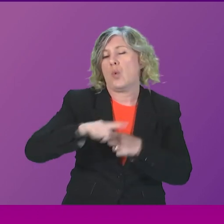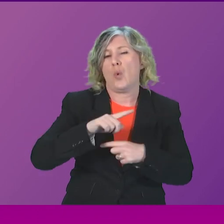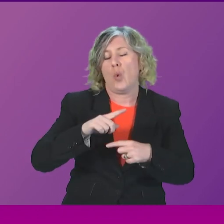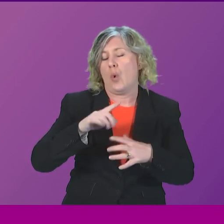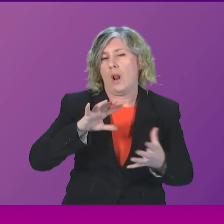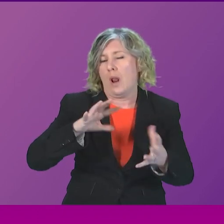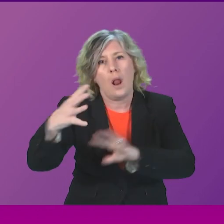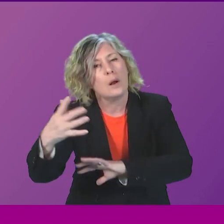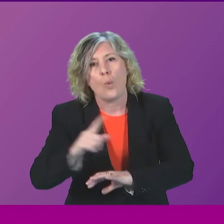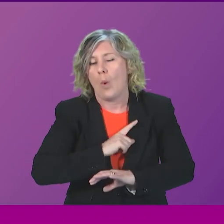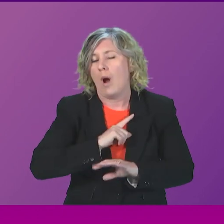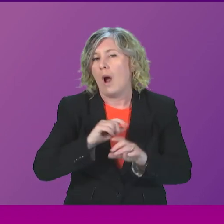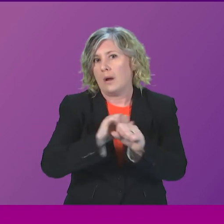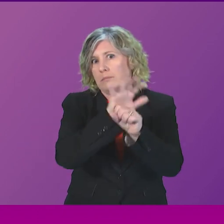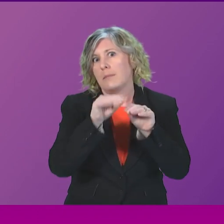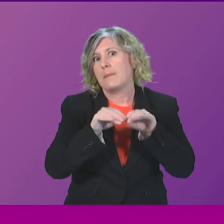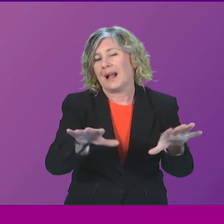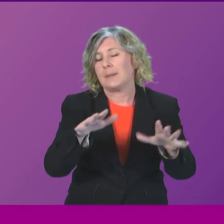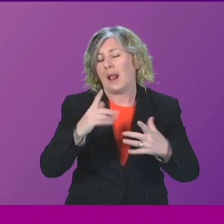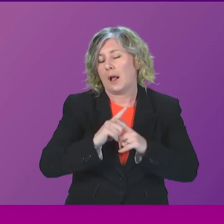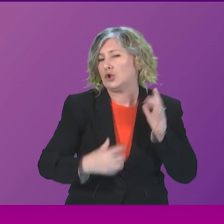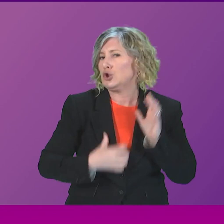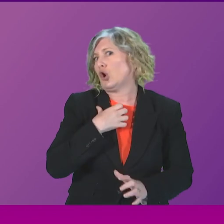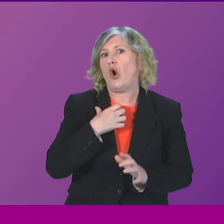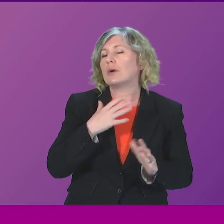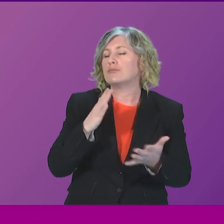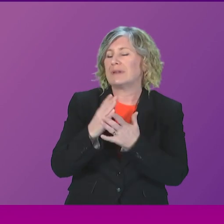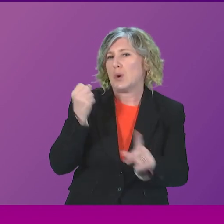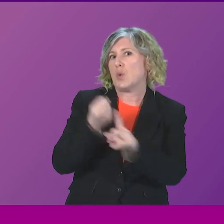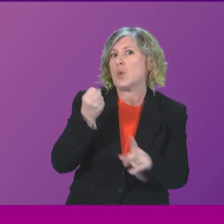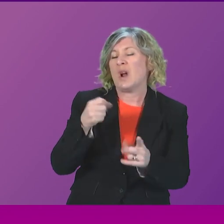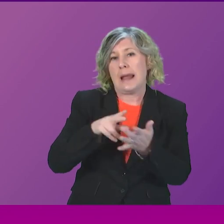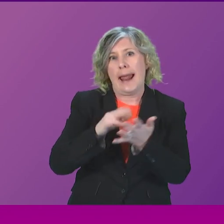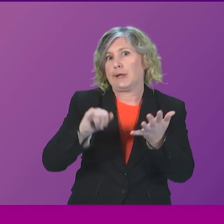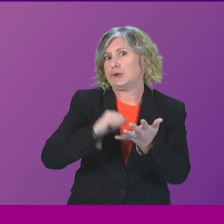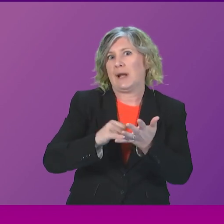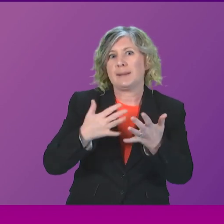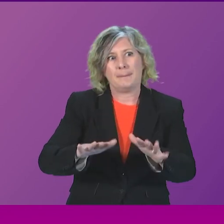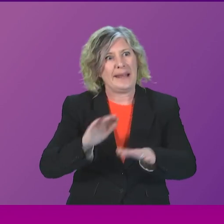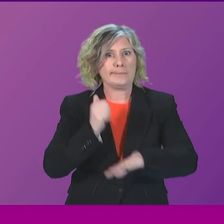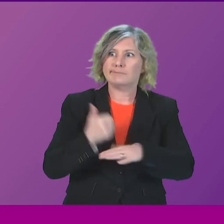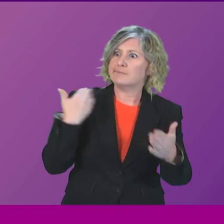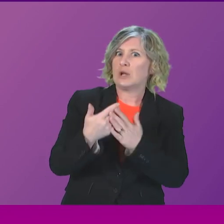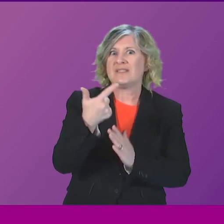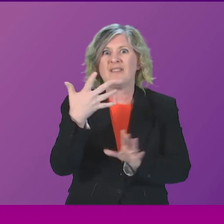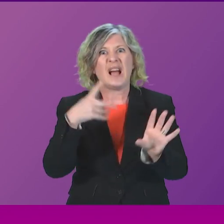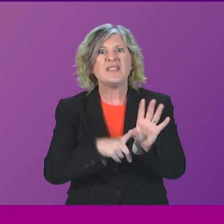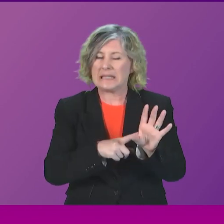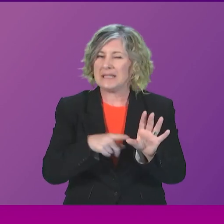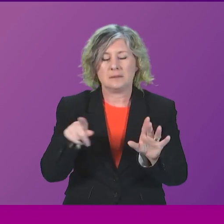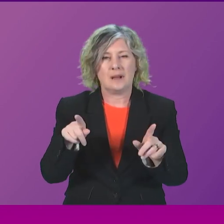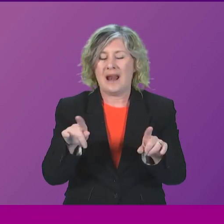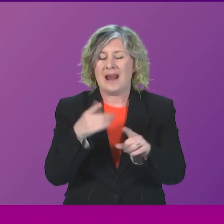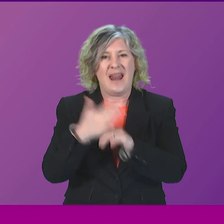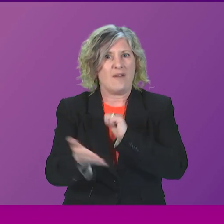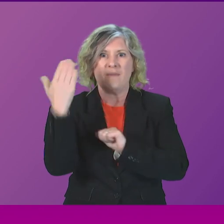pandemic, the biggest shock I suspect the NHS has ever faced in its nearly 75-year existence. In terms of what